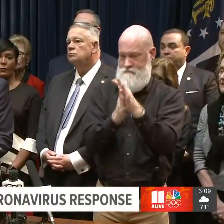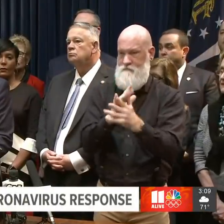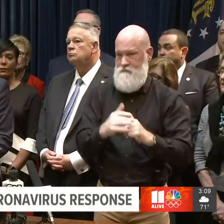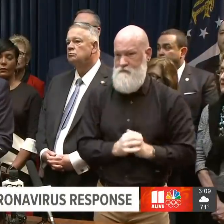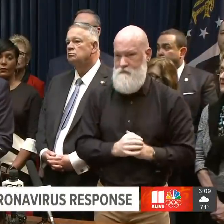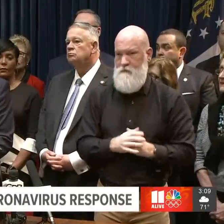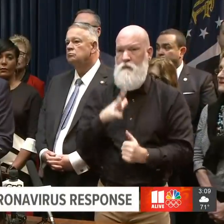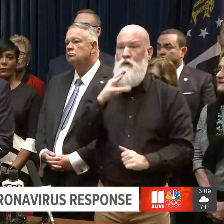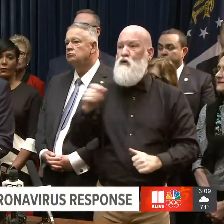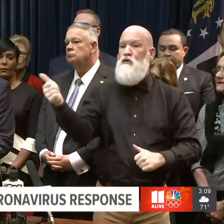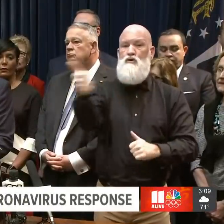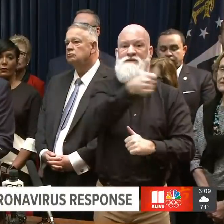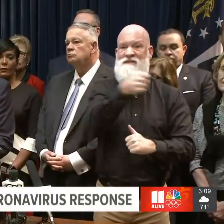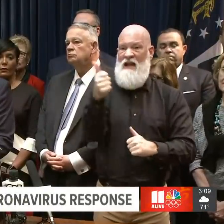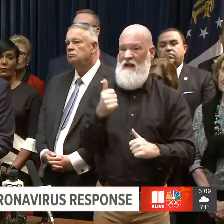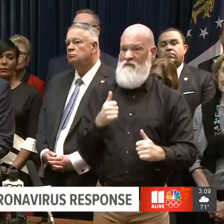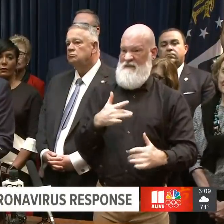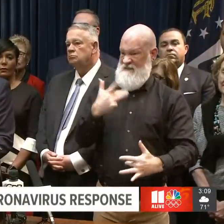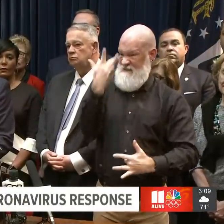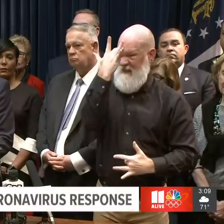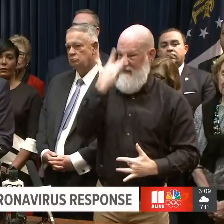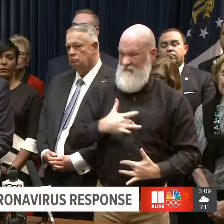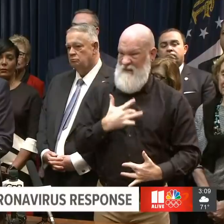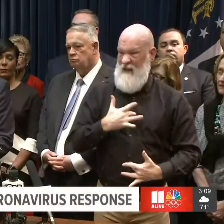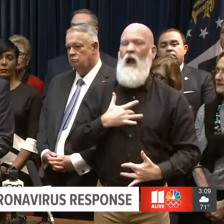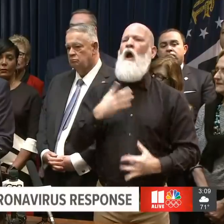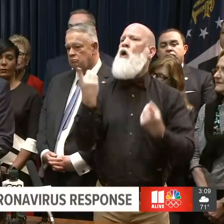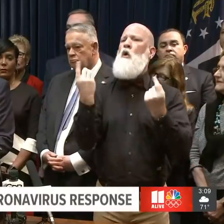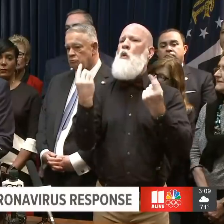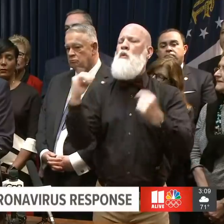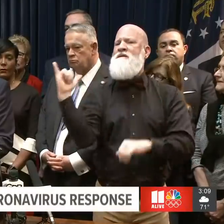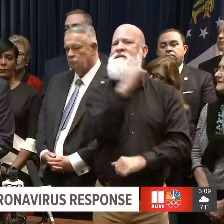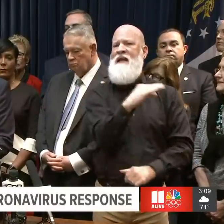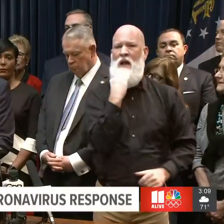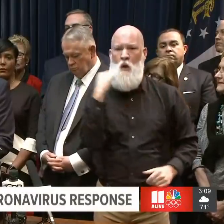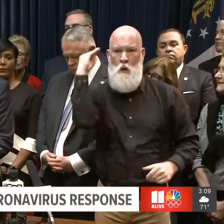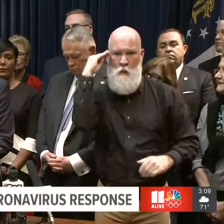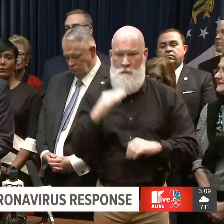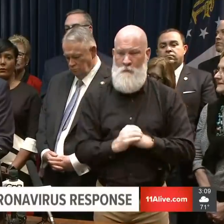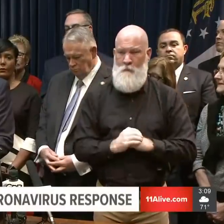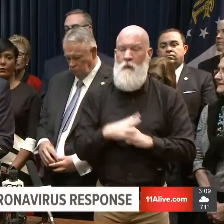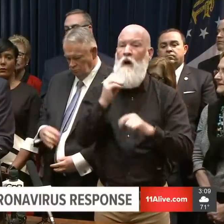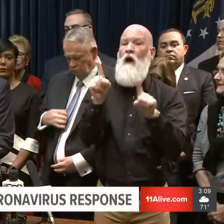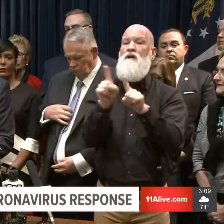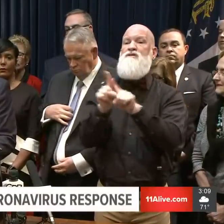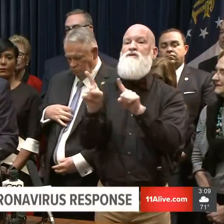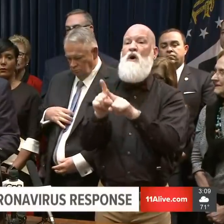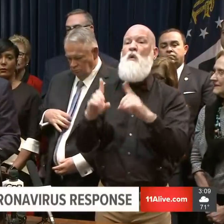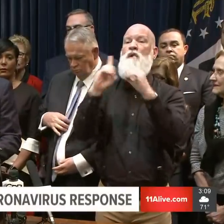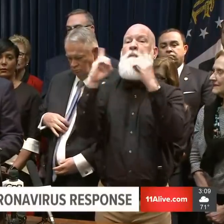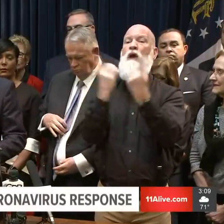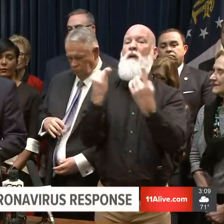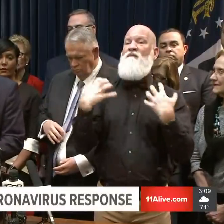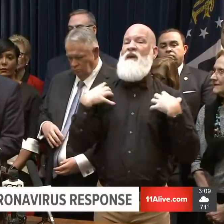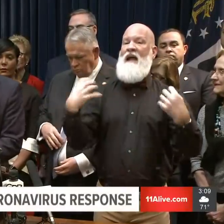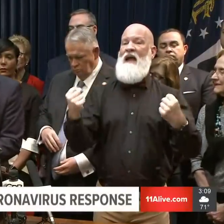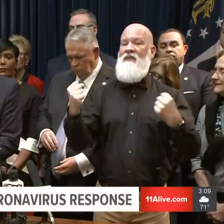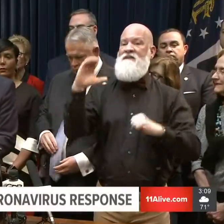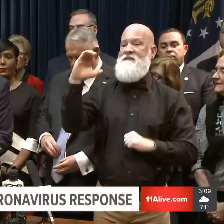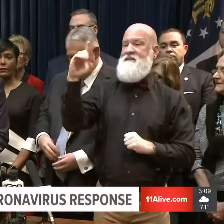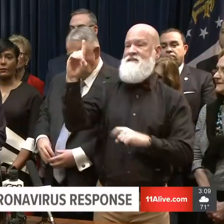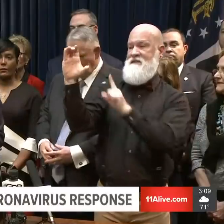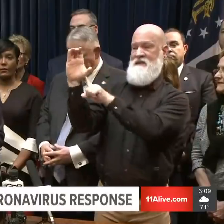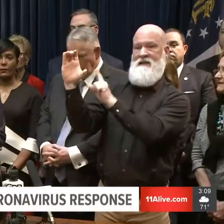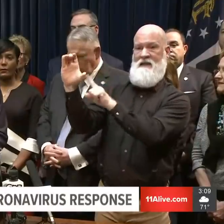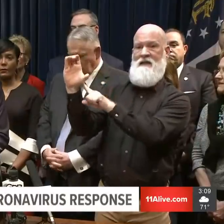information continues to be available through the CDC and the Department of Health. But here's where our message is changing.